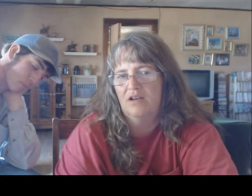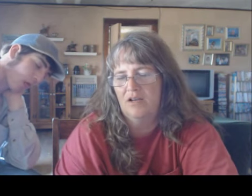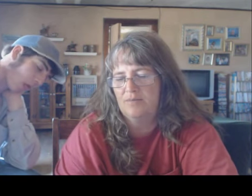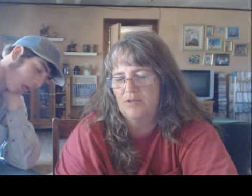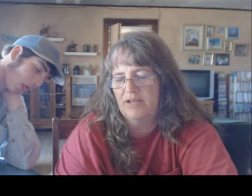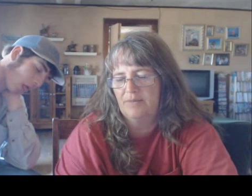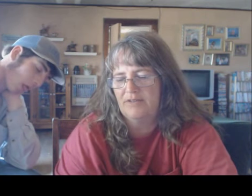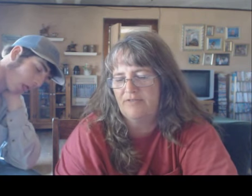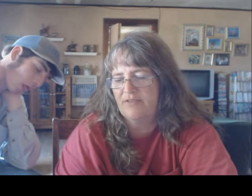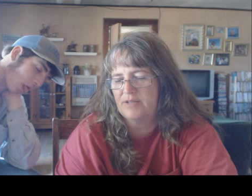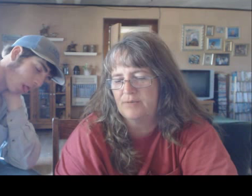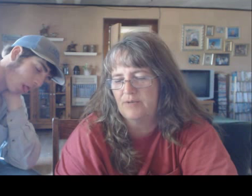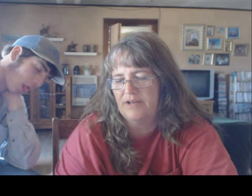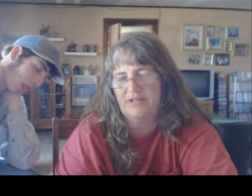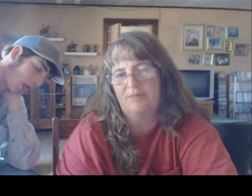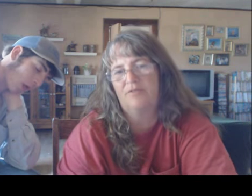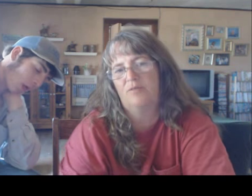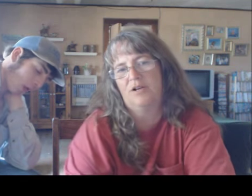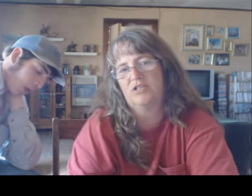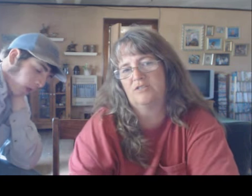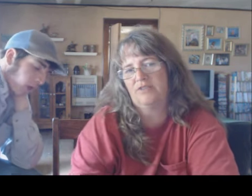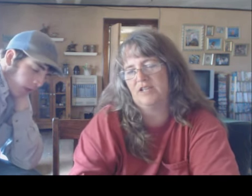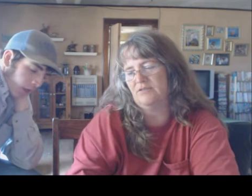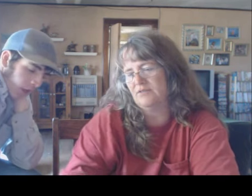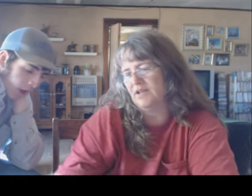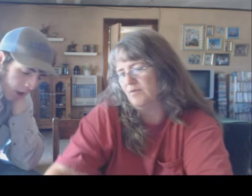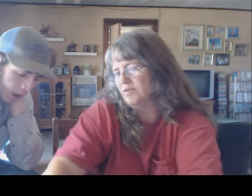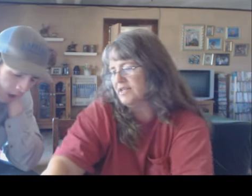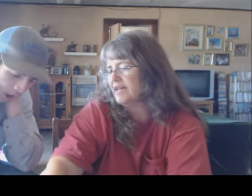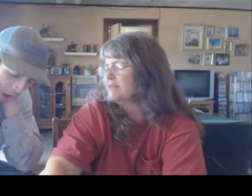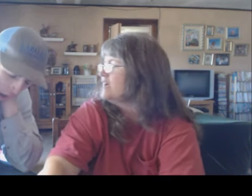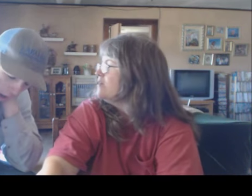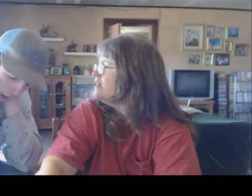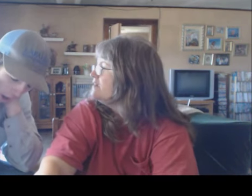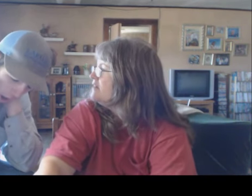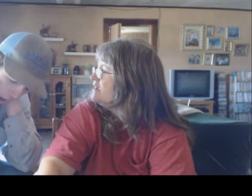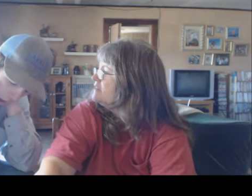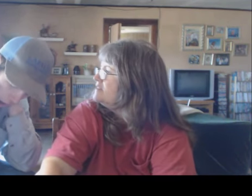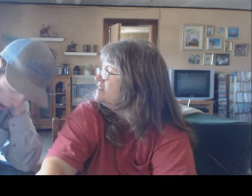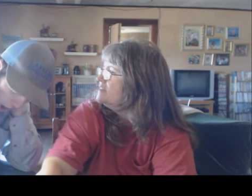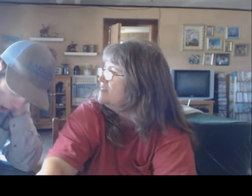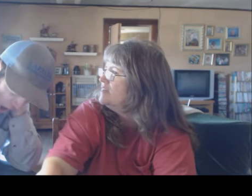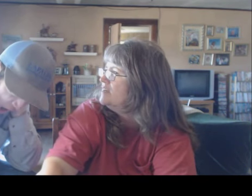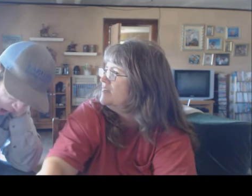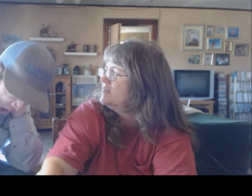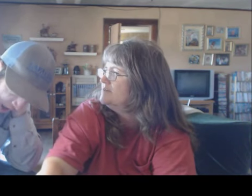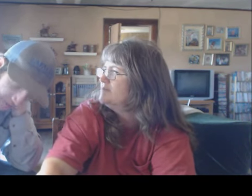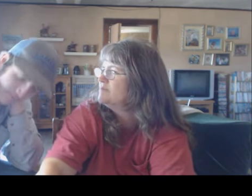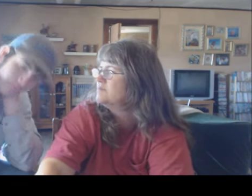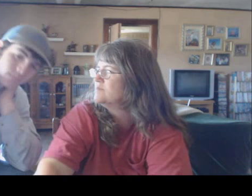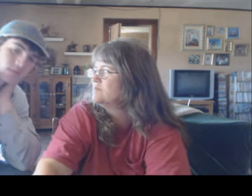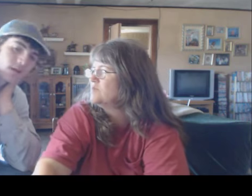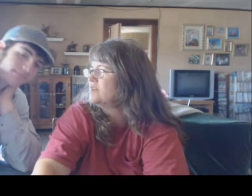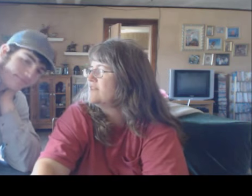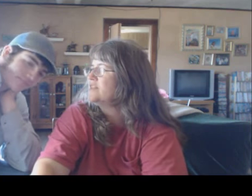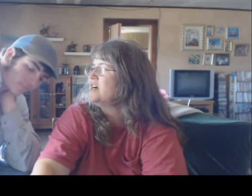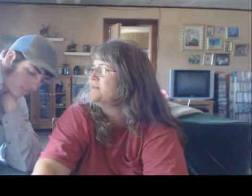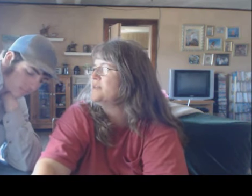Um, so anybody from Facebook would have to come over and watch this video and we'll tag it. that way. Right. Um, what do they have to comment?